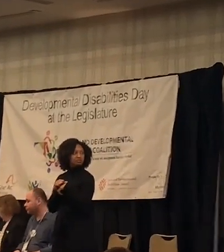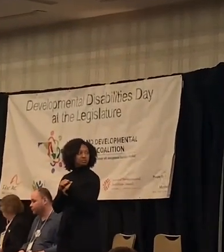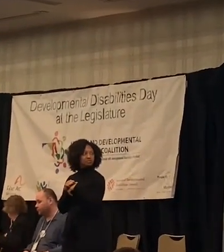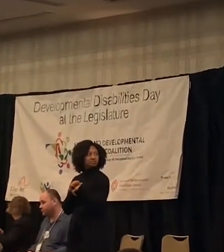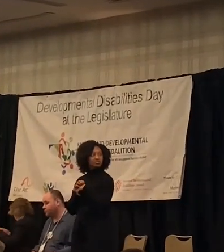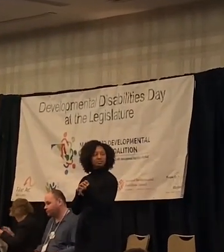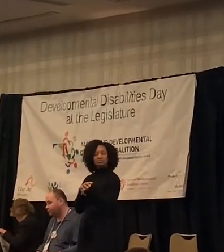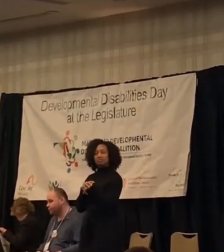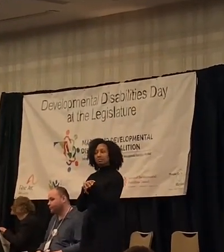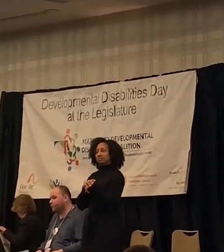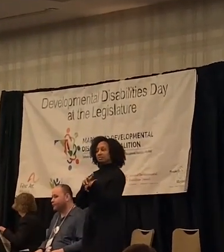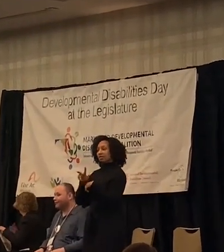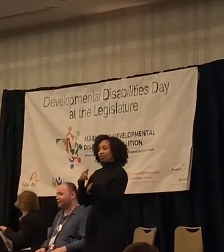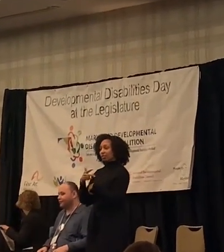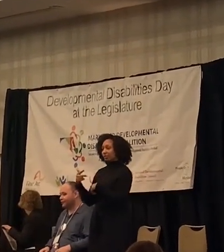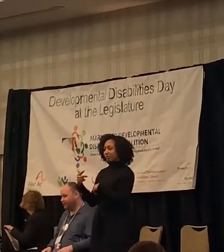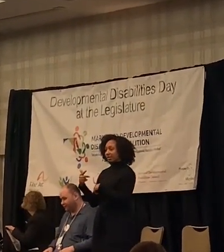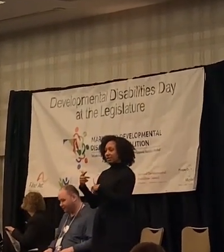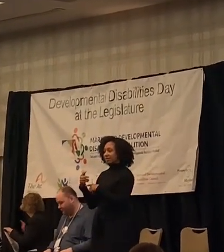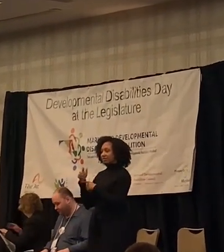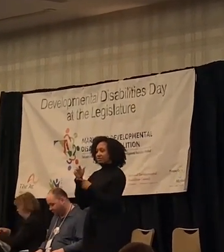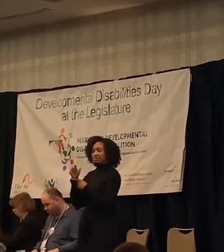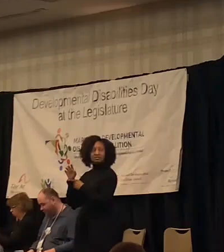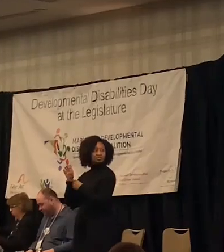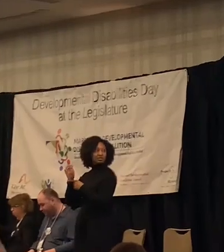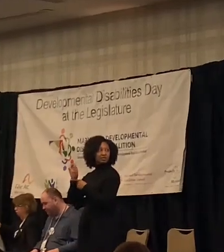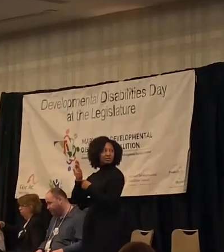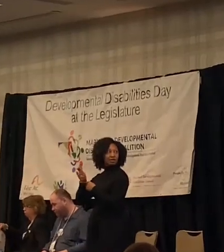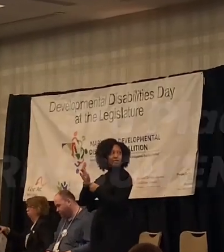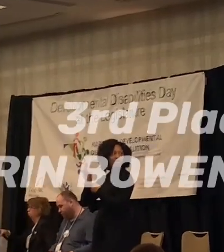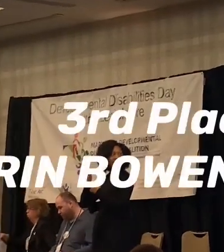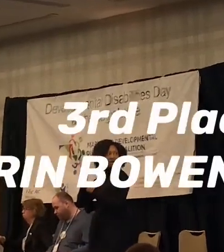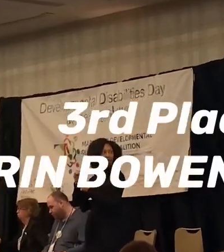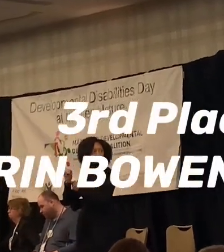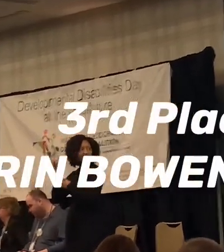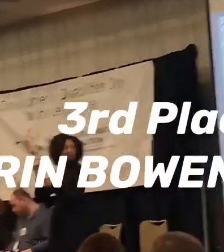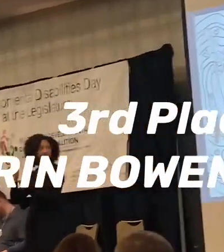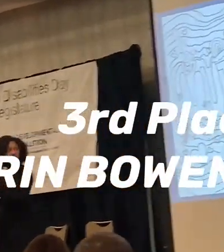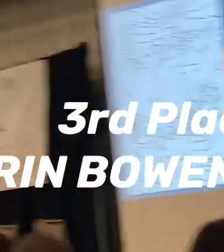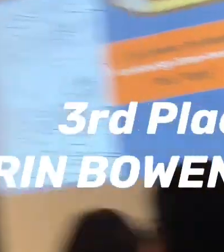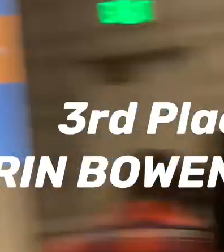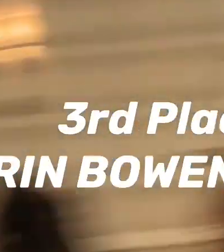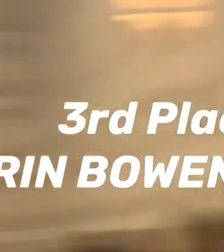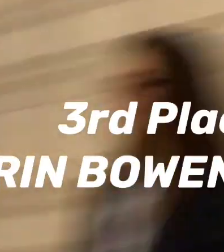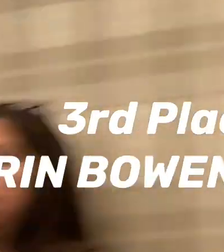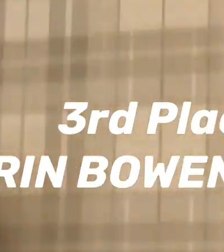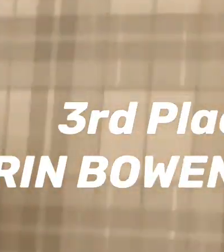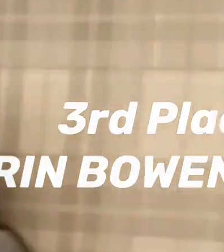and then our third place honorees Erin Bowen from Kent Island High School in Queen Anne's County